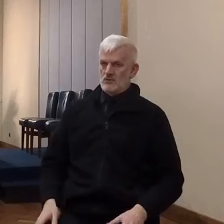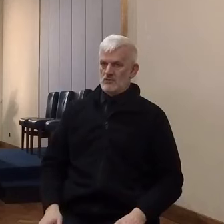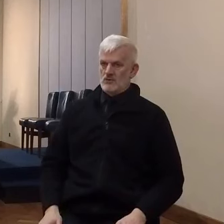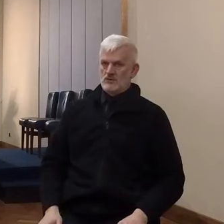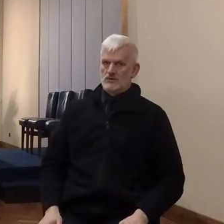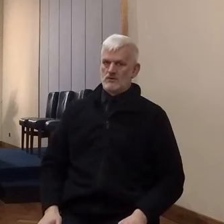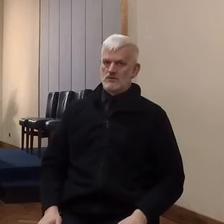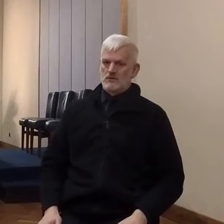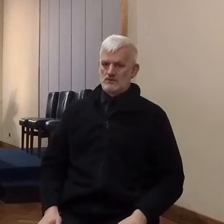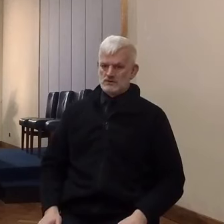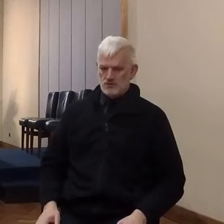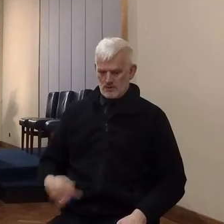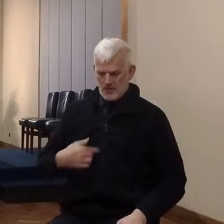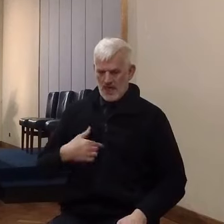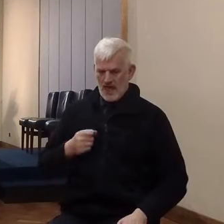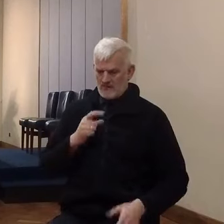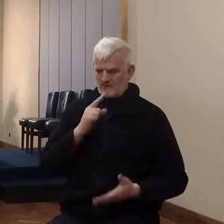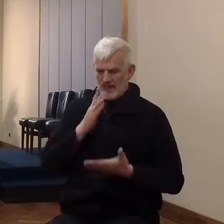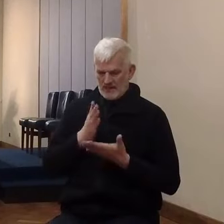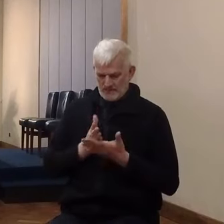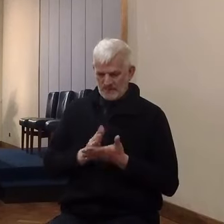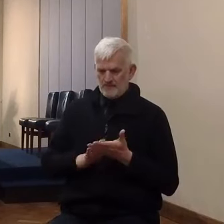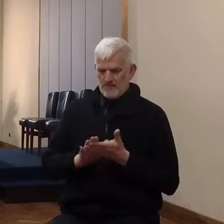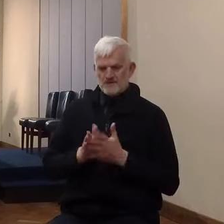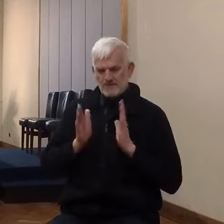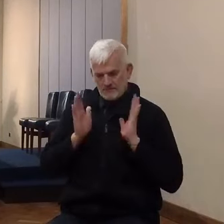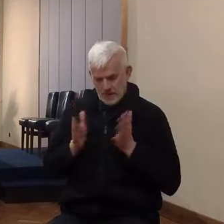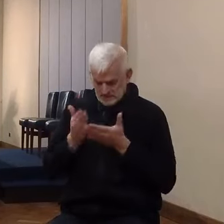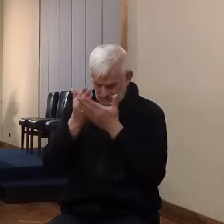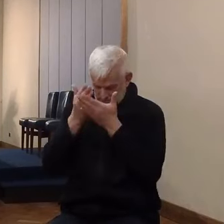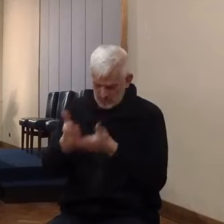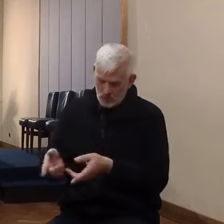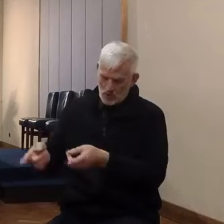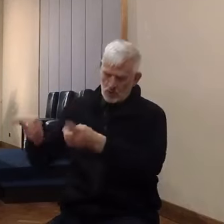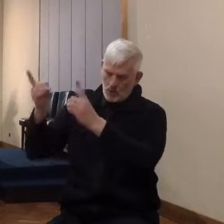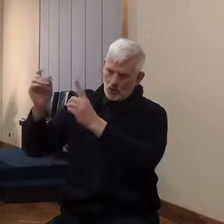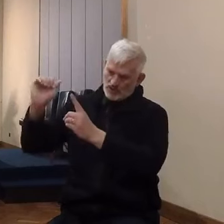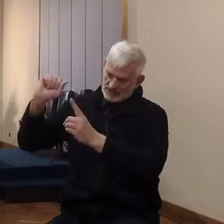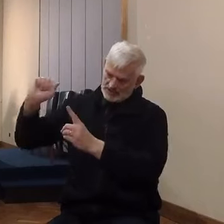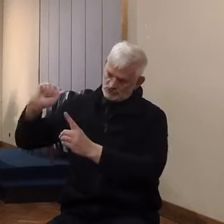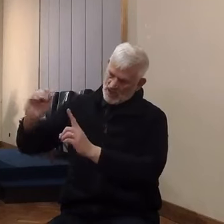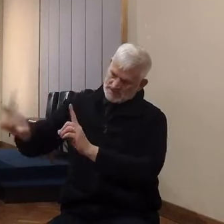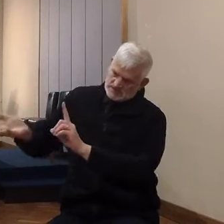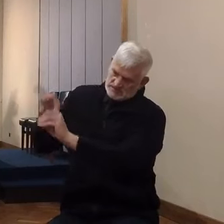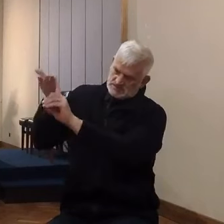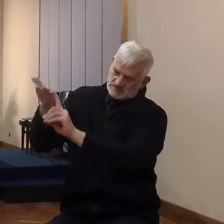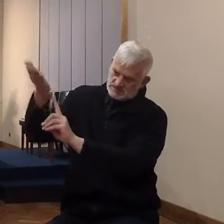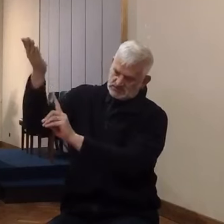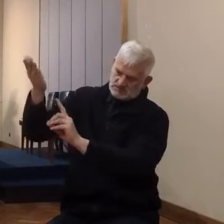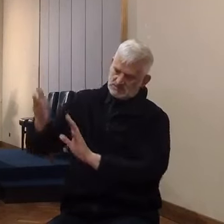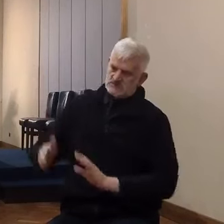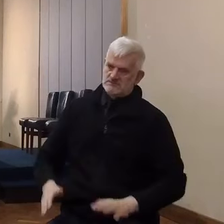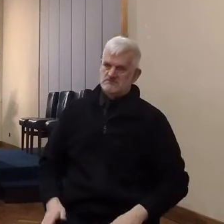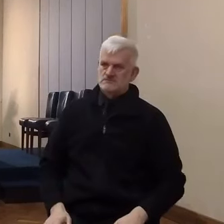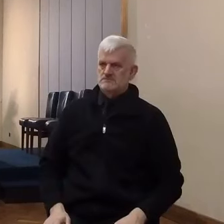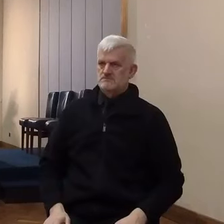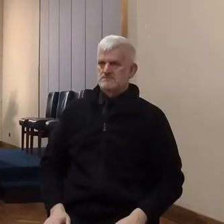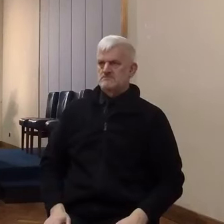God's prerogatives, and we go back to the old carefulness, and yes, there are many teachers